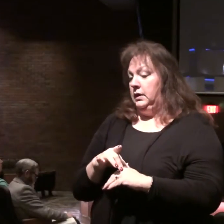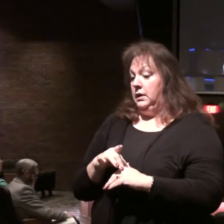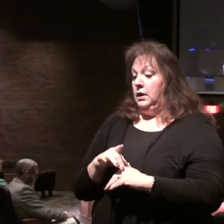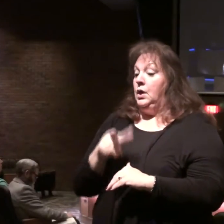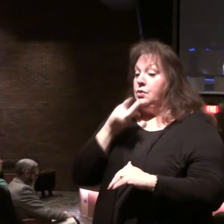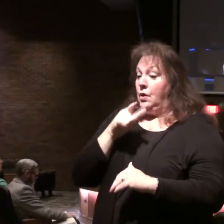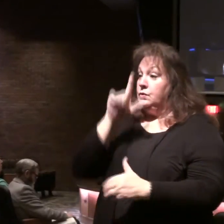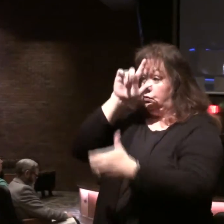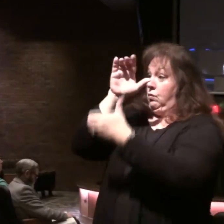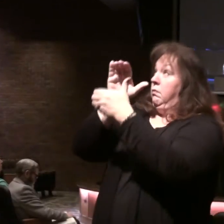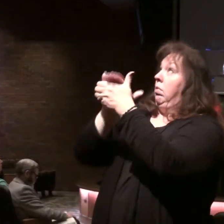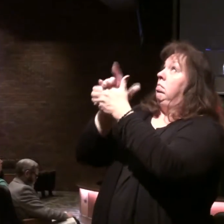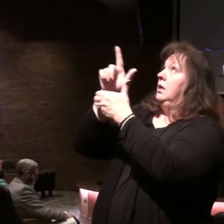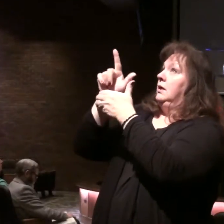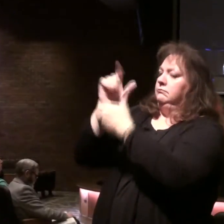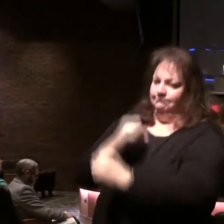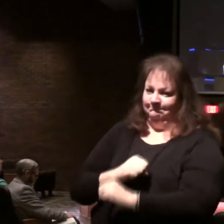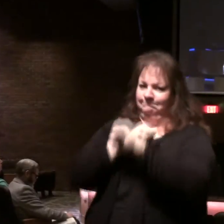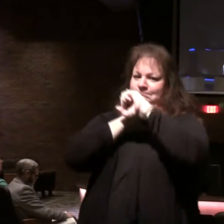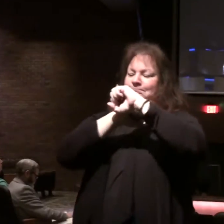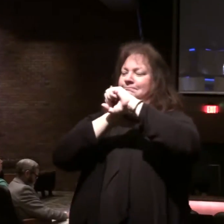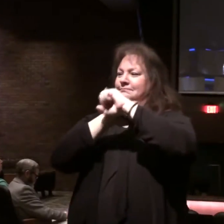for those who have come to trust Christ